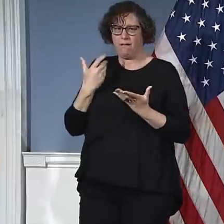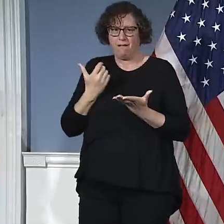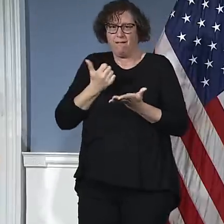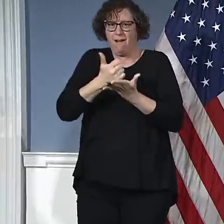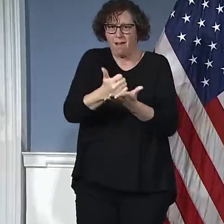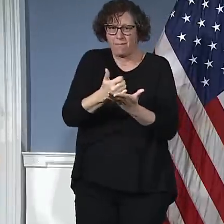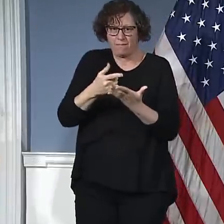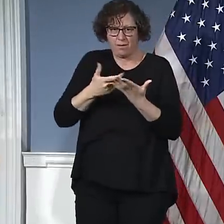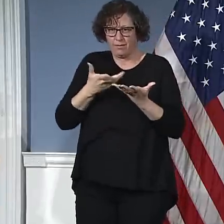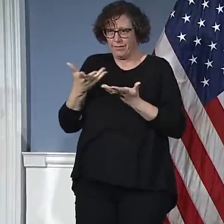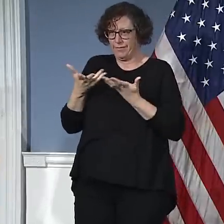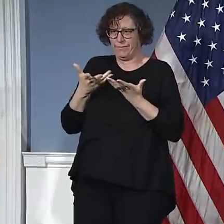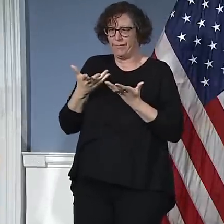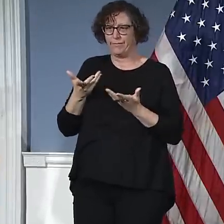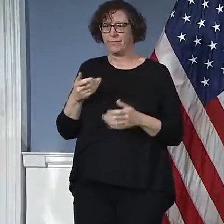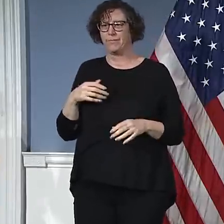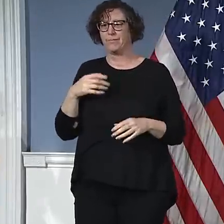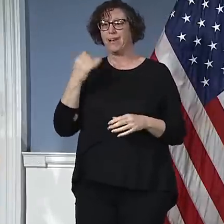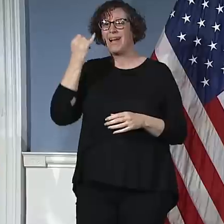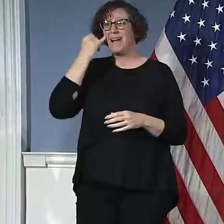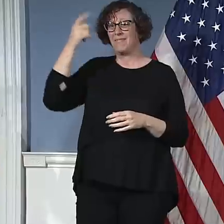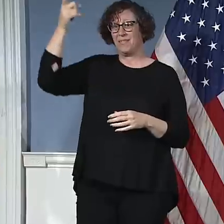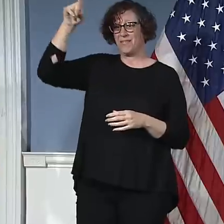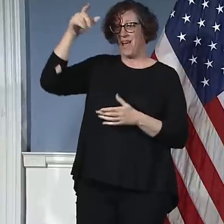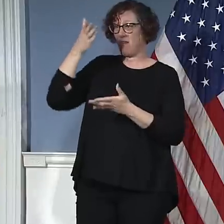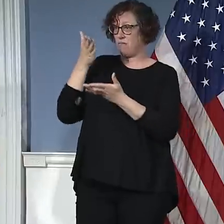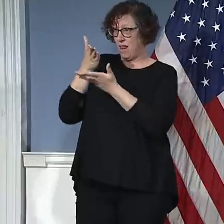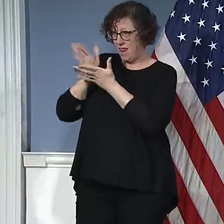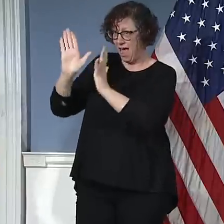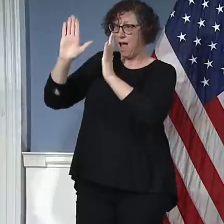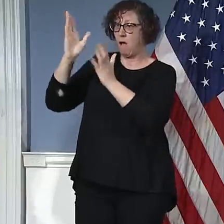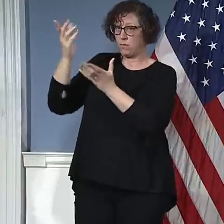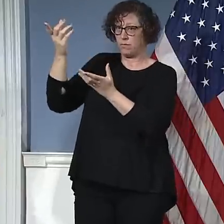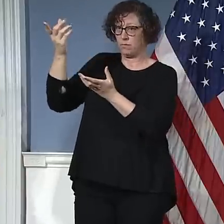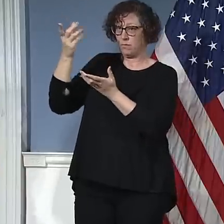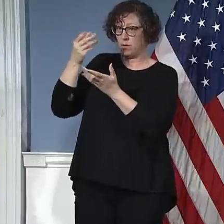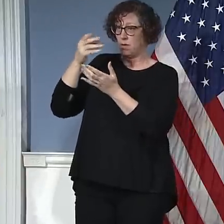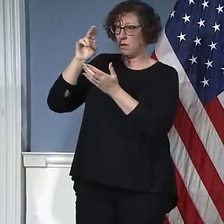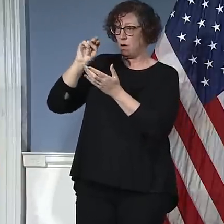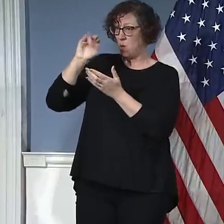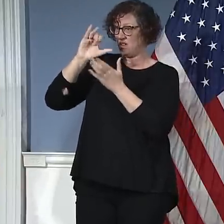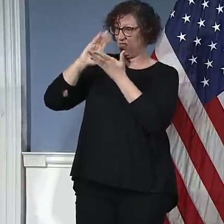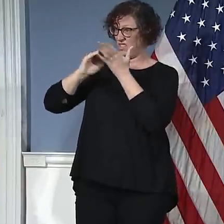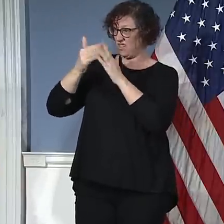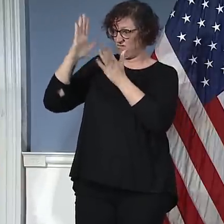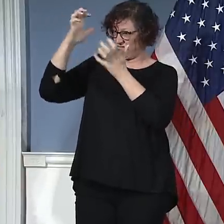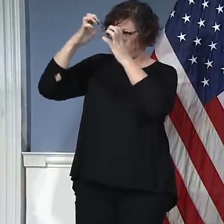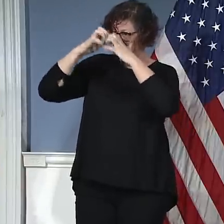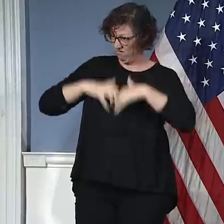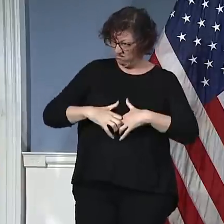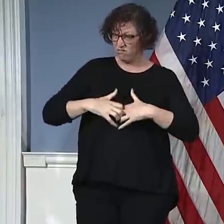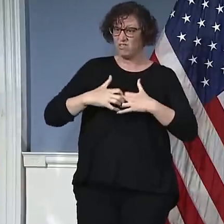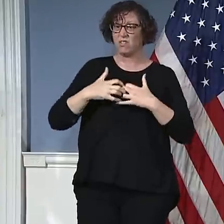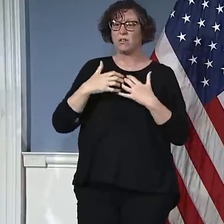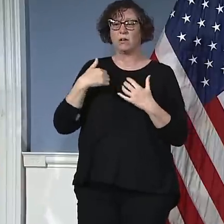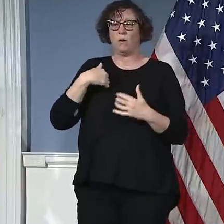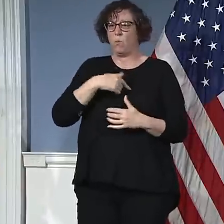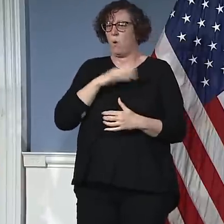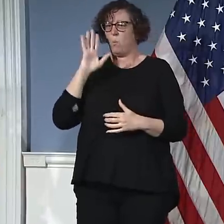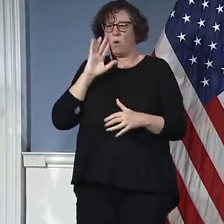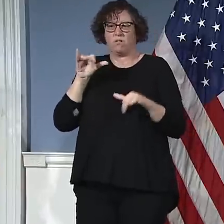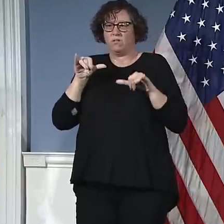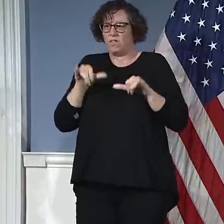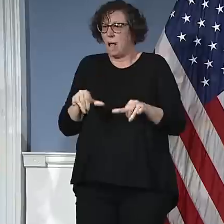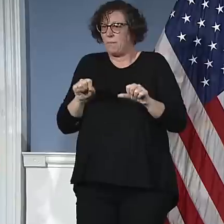the country, we're not going to have an economic recovery, which I know the president rightfully wants to see, but we're not going to have an economic